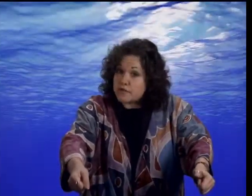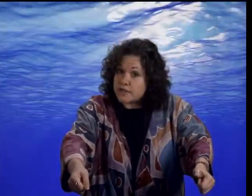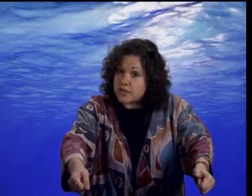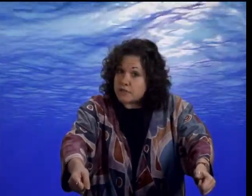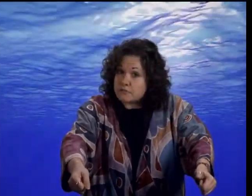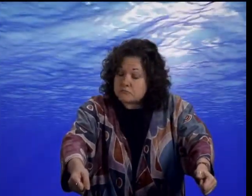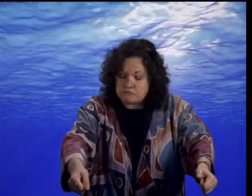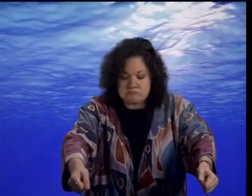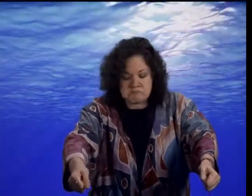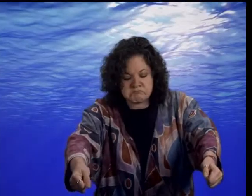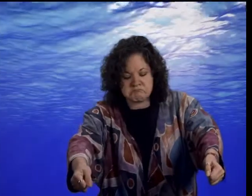fish.